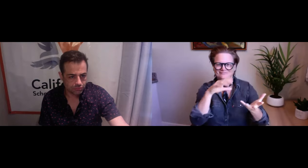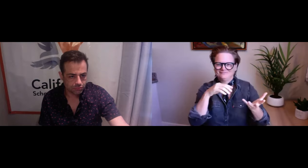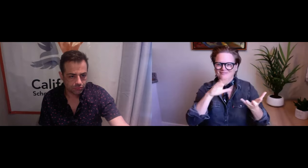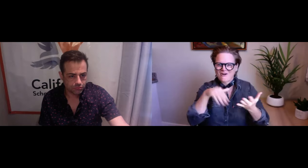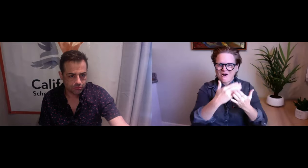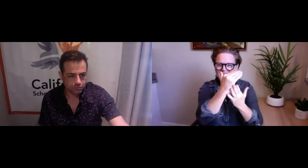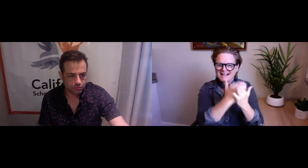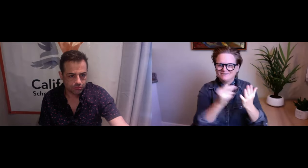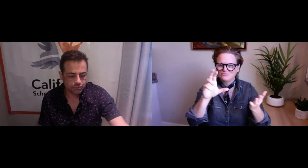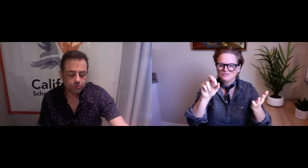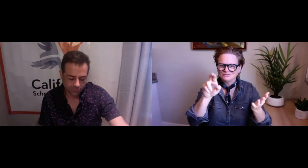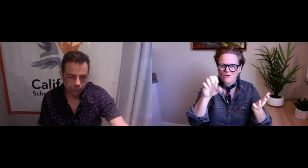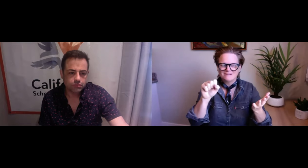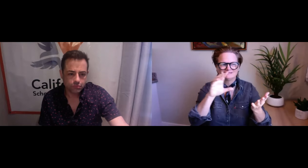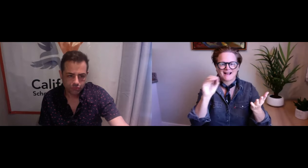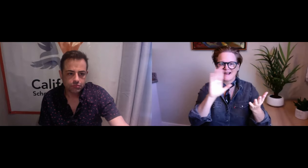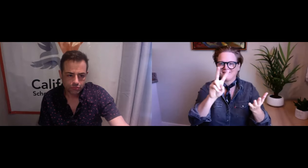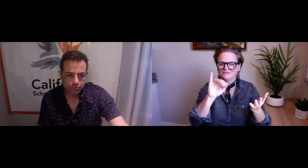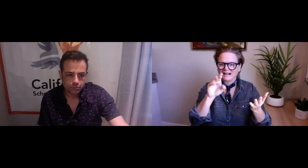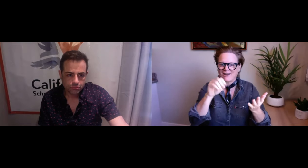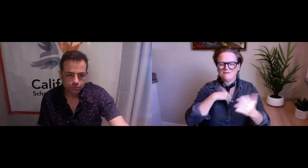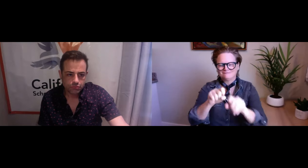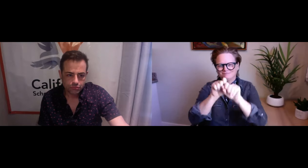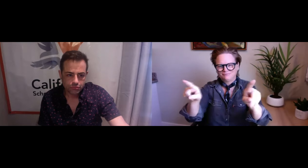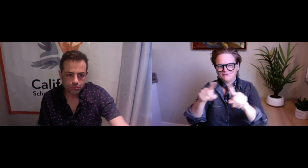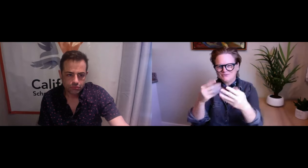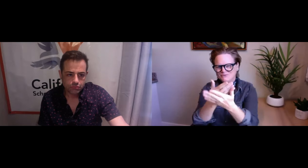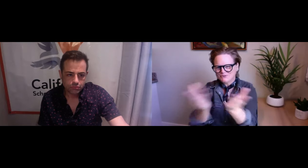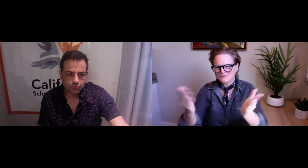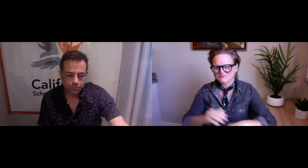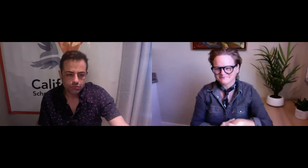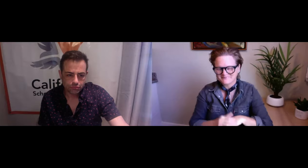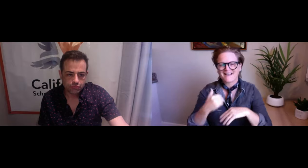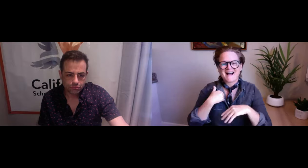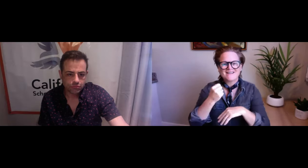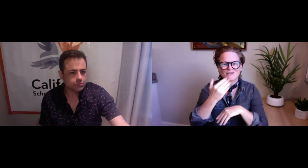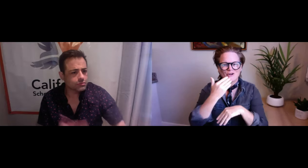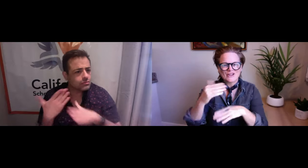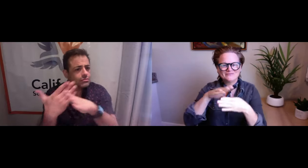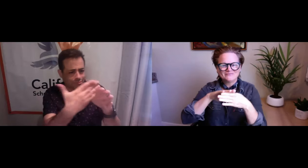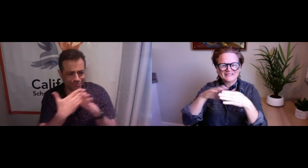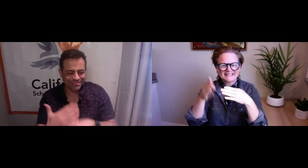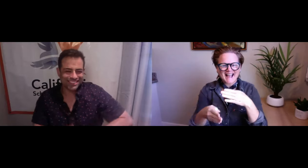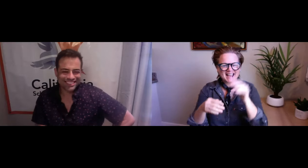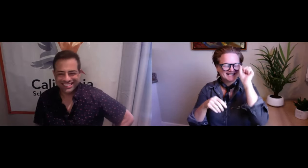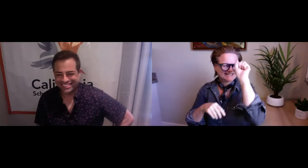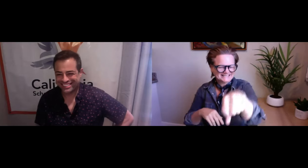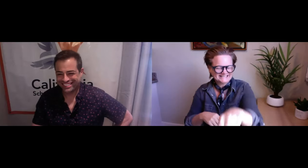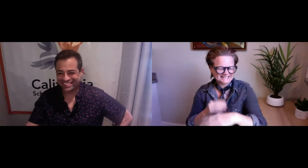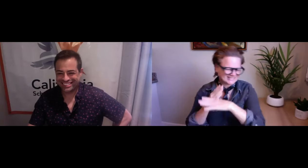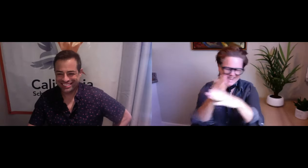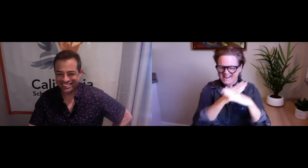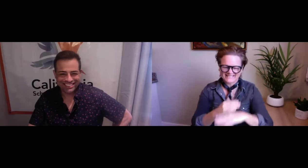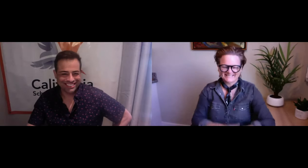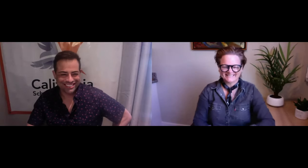involvement in our webinars and bringing this whole list of resources and videos and sharing that with the rest of our learning